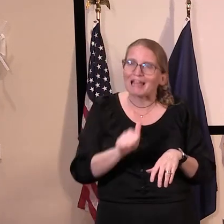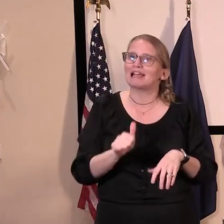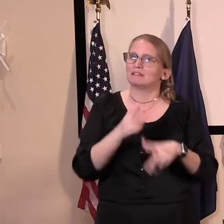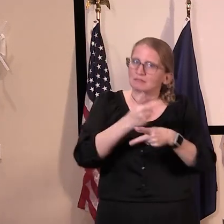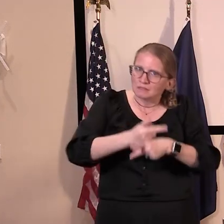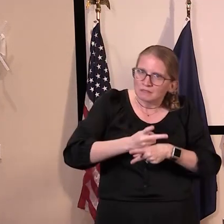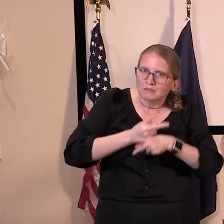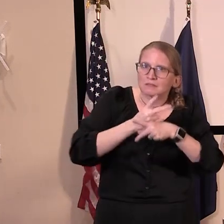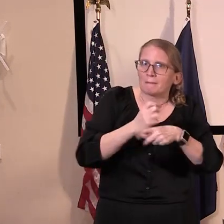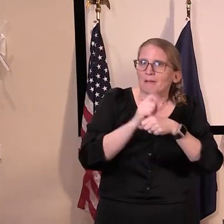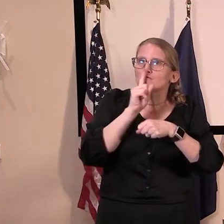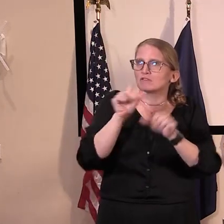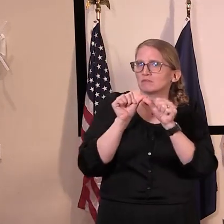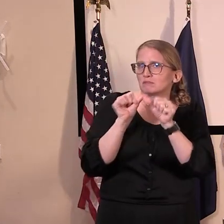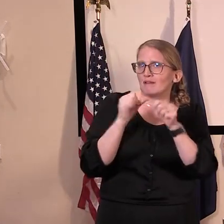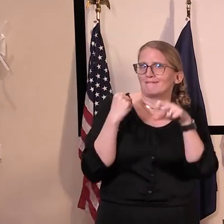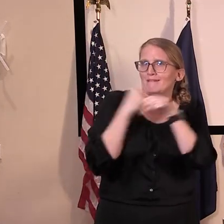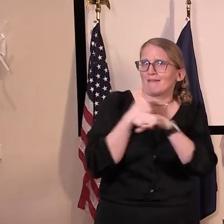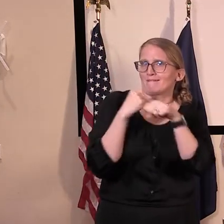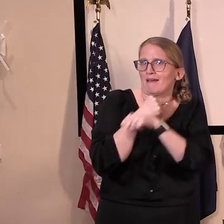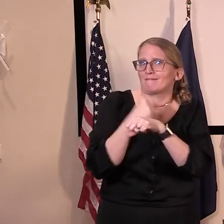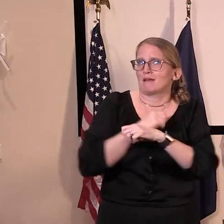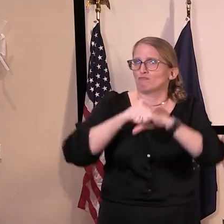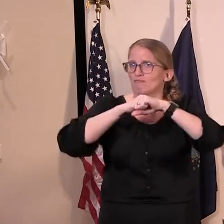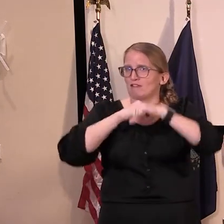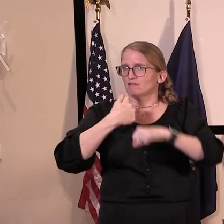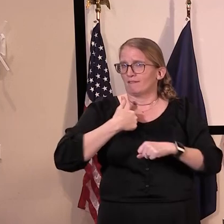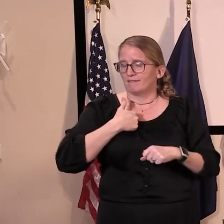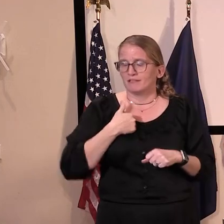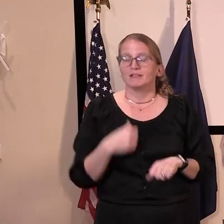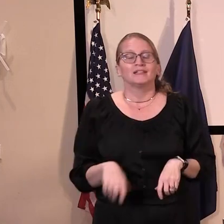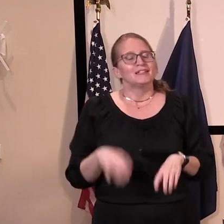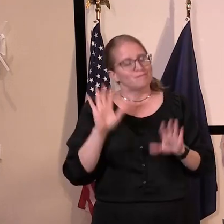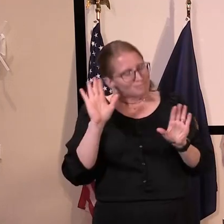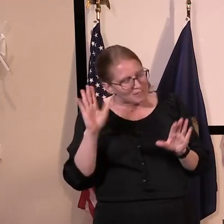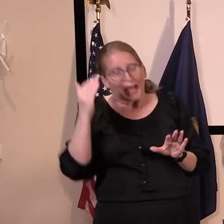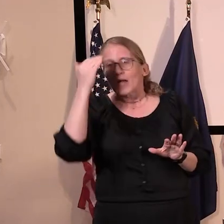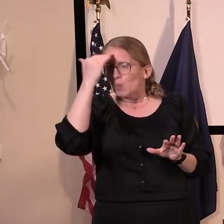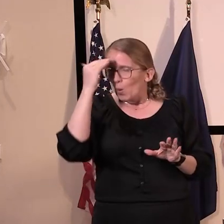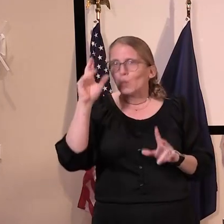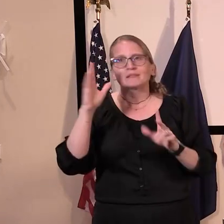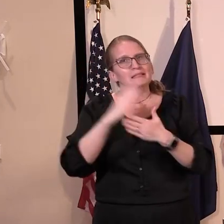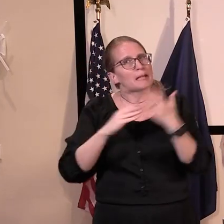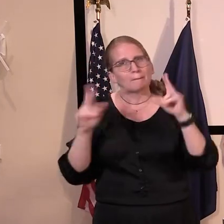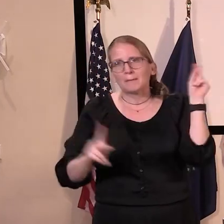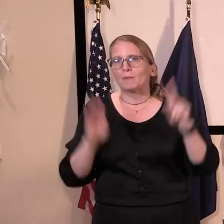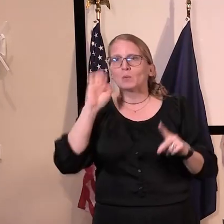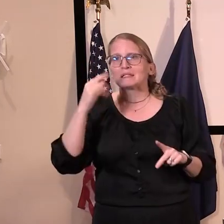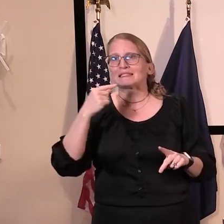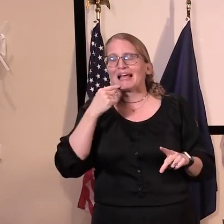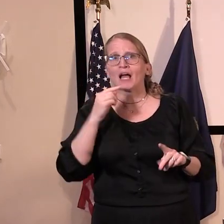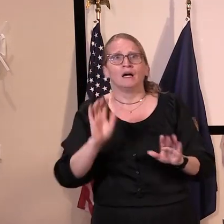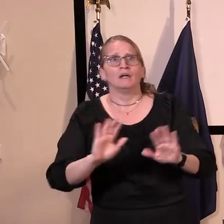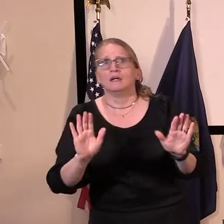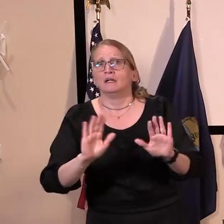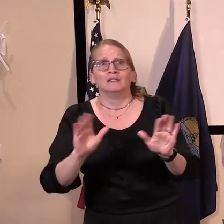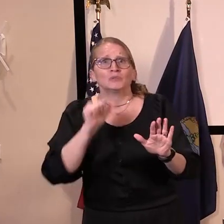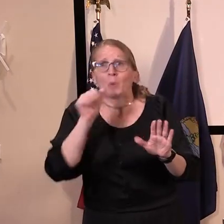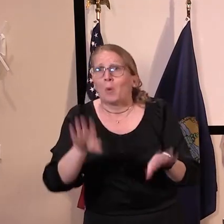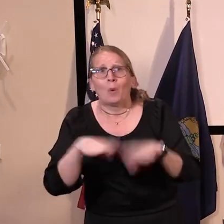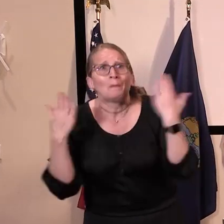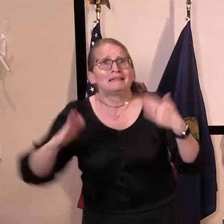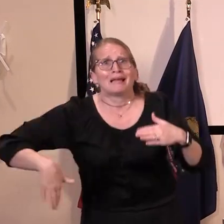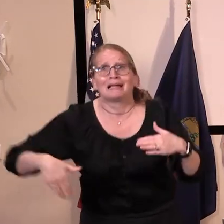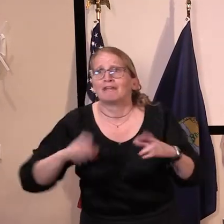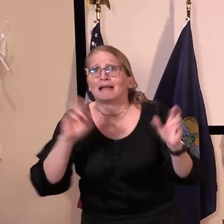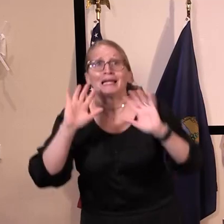virus. Again, I know some will think this is too much and there are others who will think this is not enough.